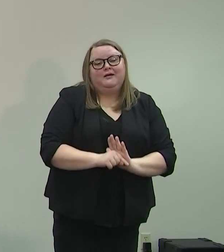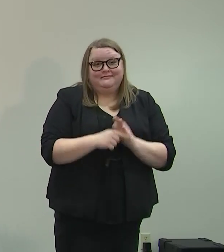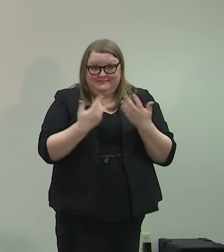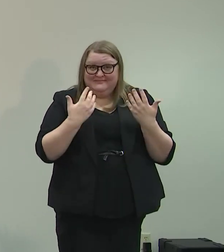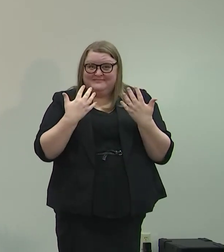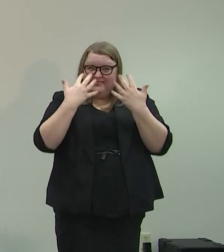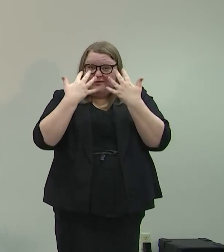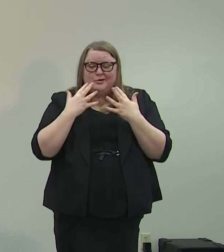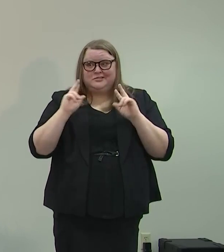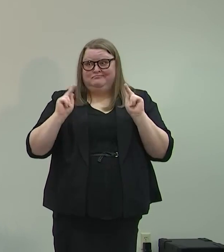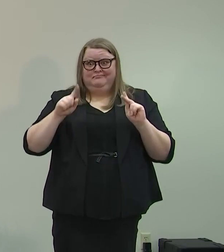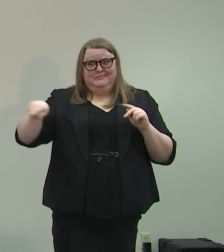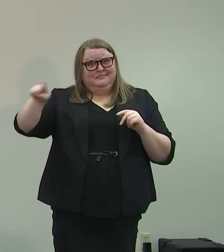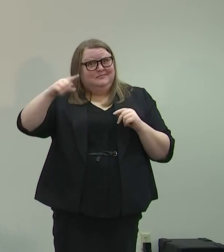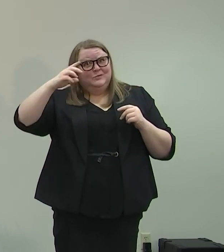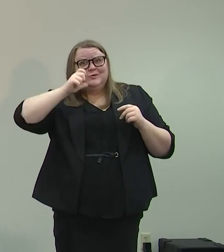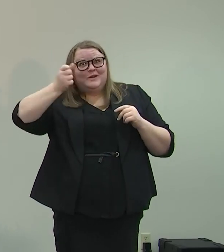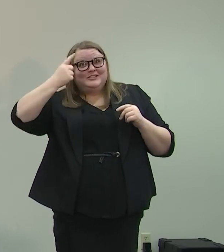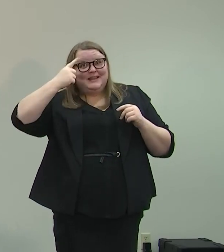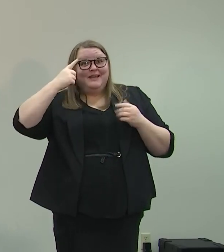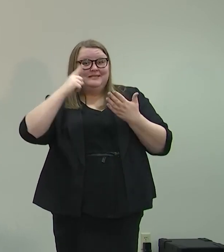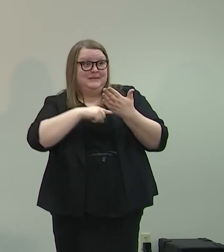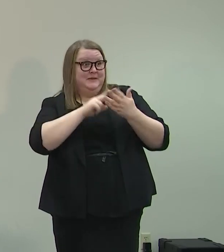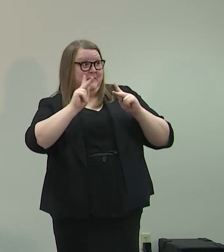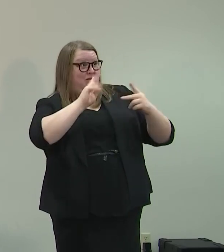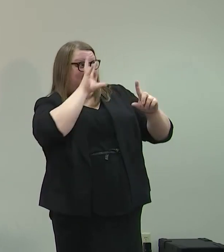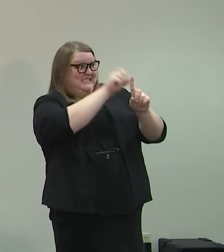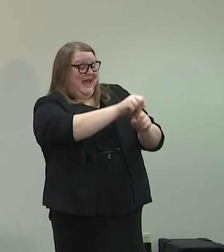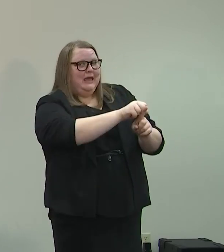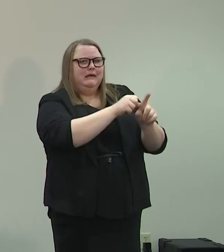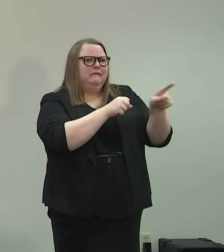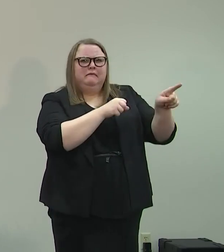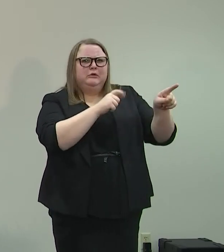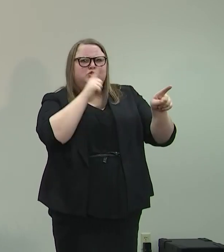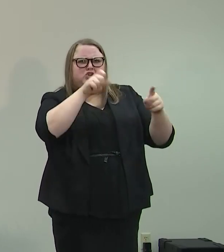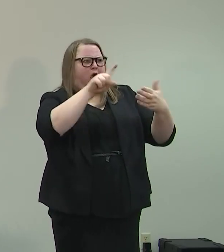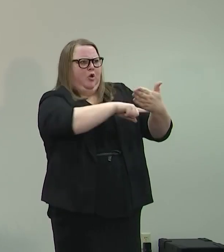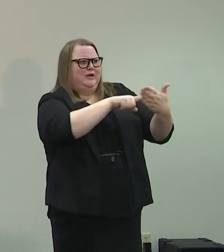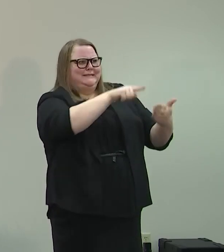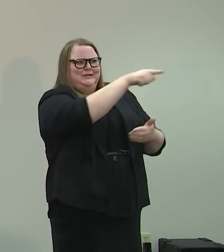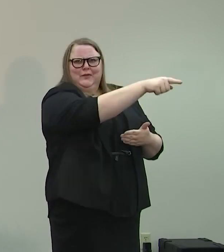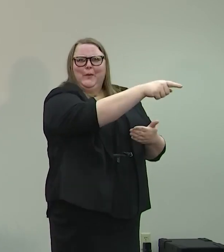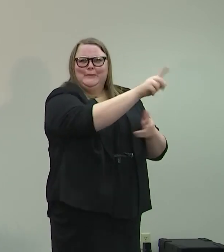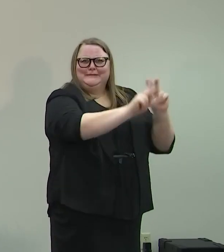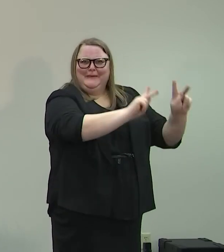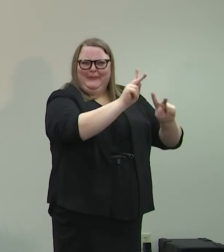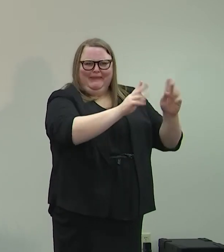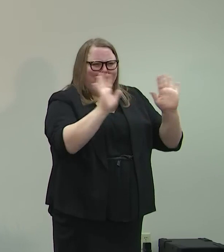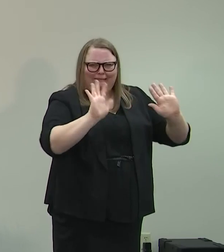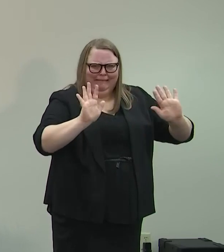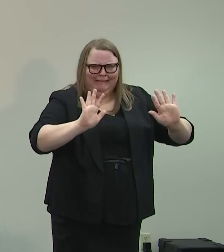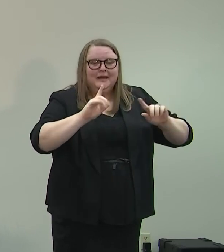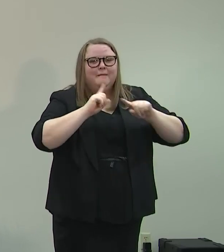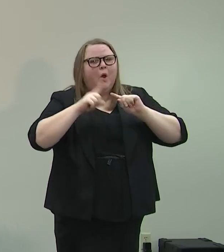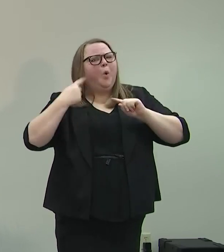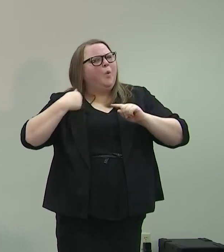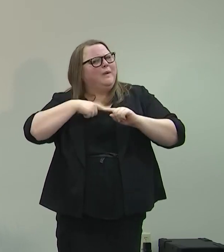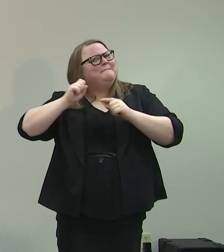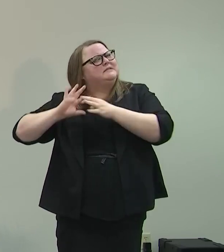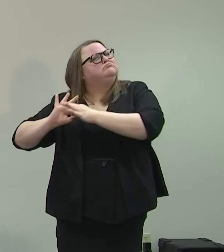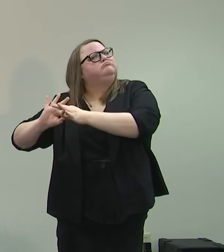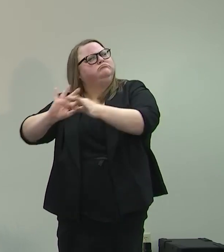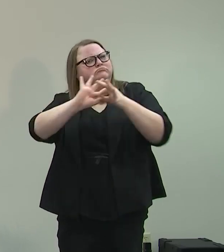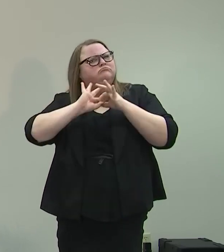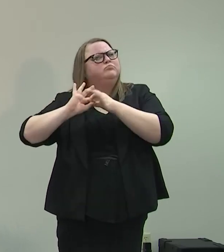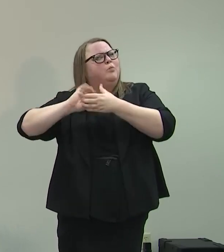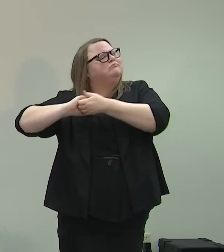do not understand that sometimes the people they're attacking are the ones that shouldn't be attacked, but we need to get working together in order